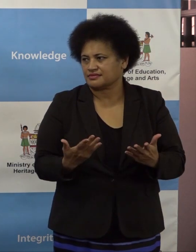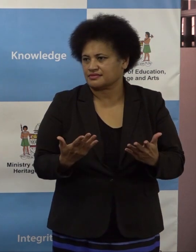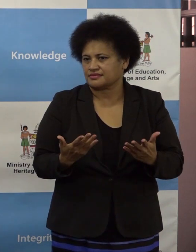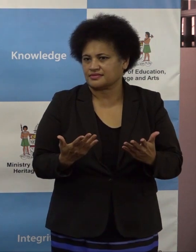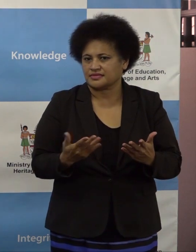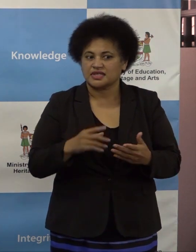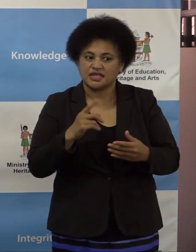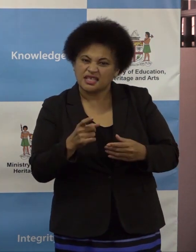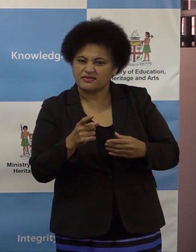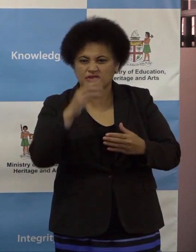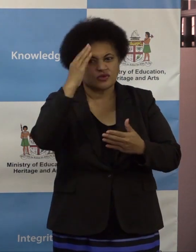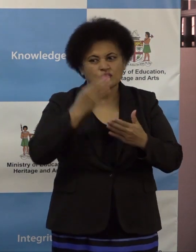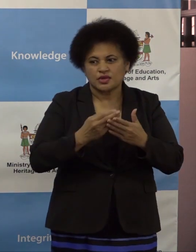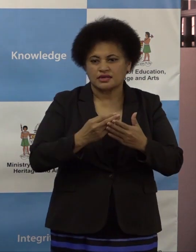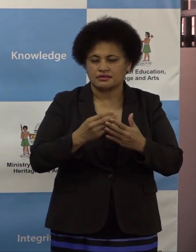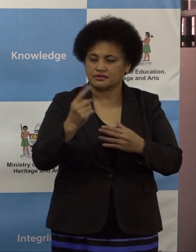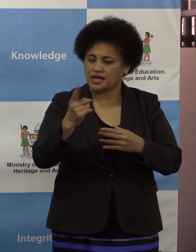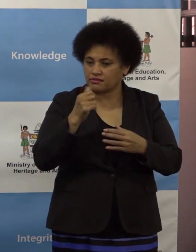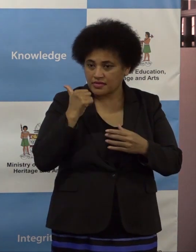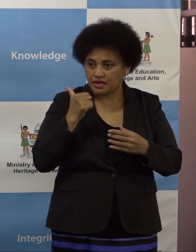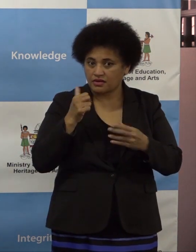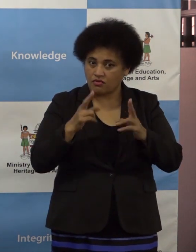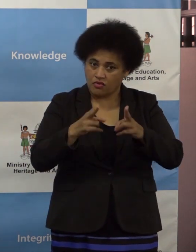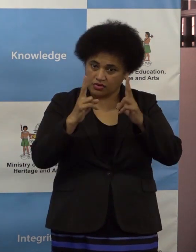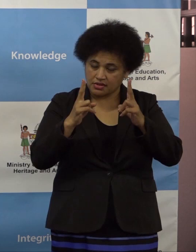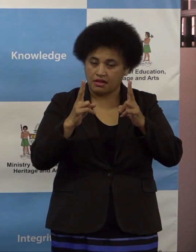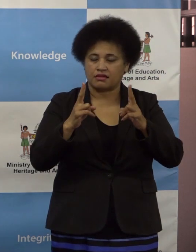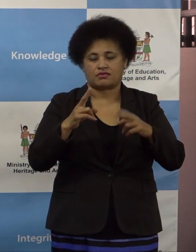students are returning to boarding schools or otherwise.